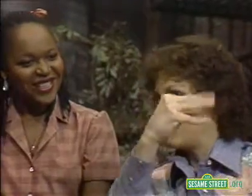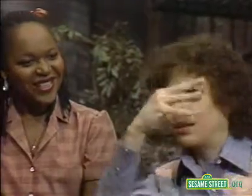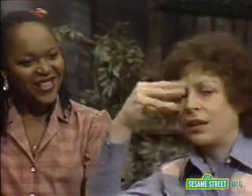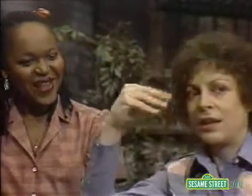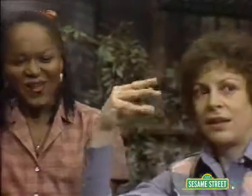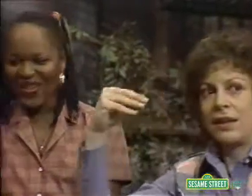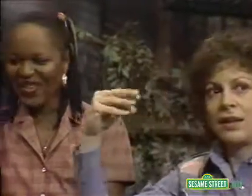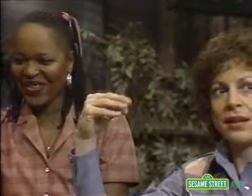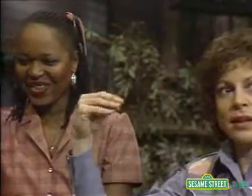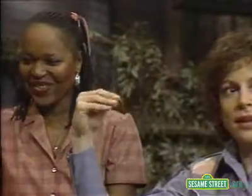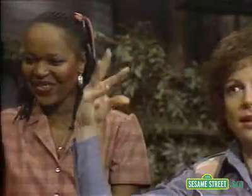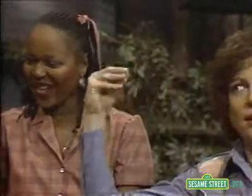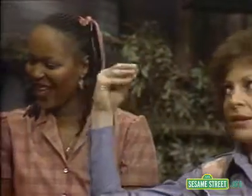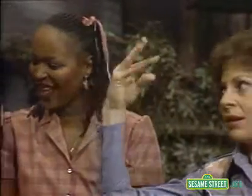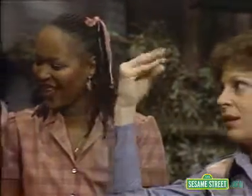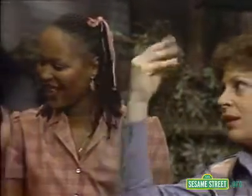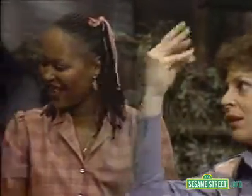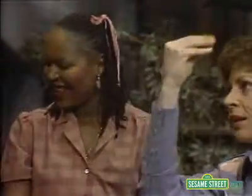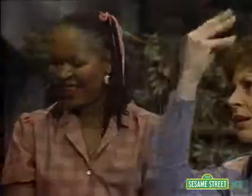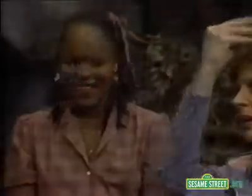Oh, that was great. Great. Thank you. Thank you.